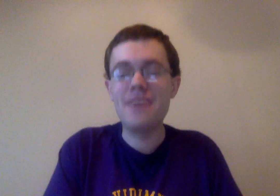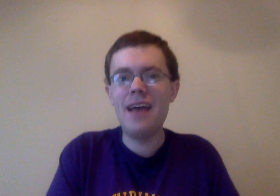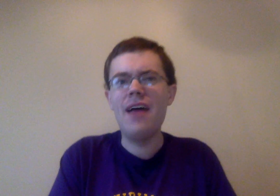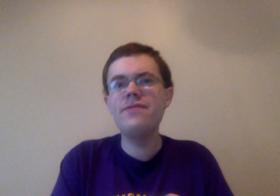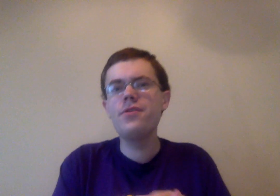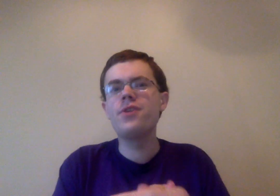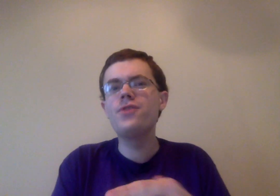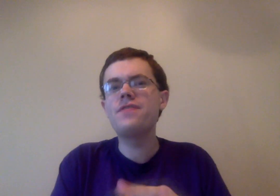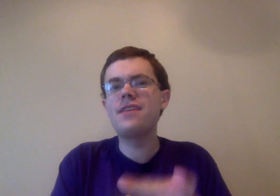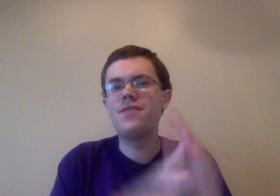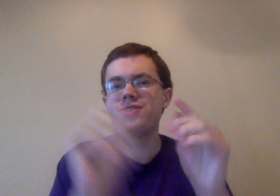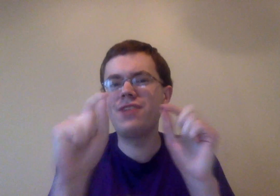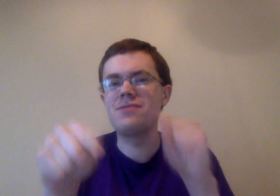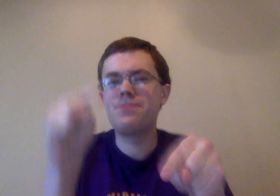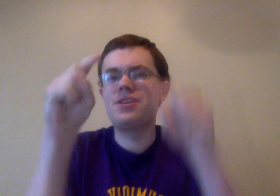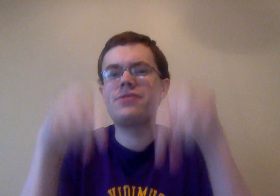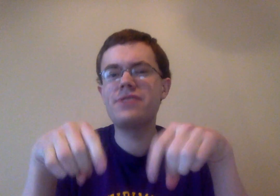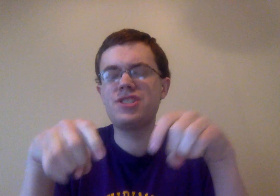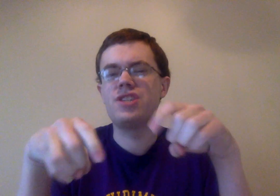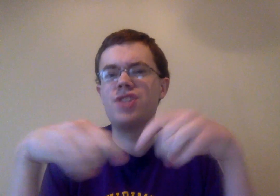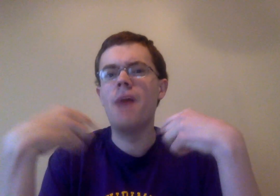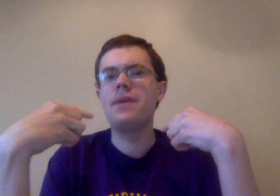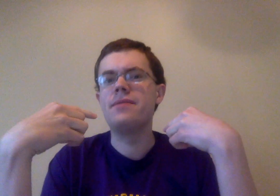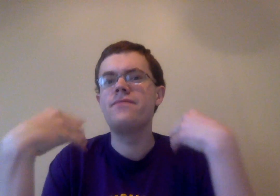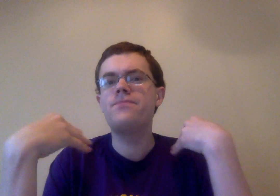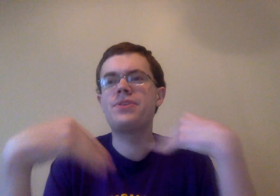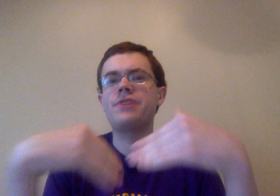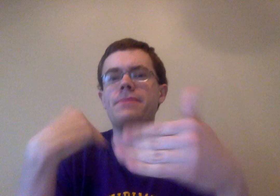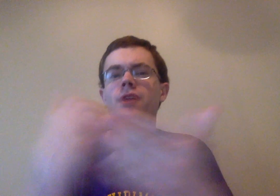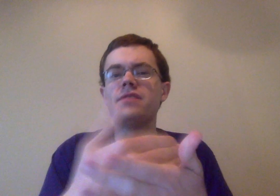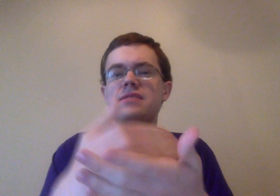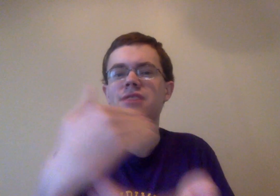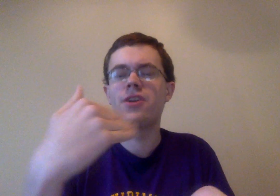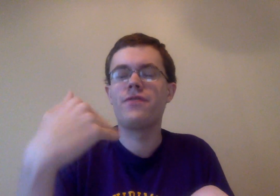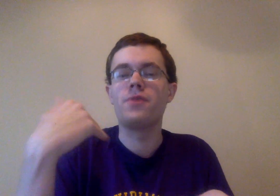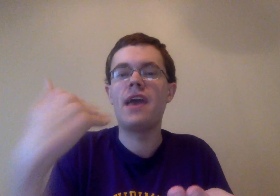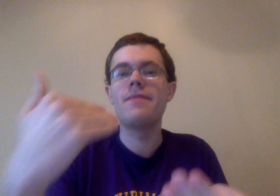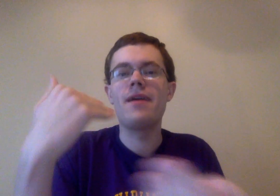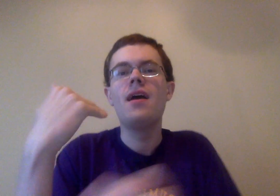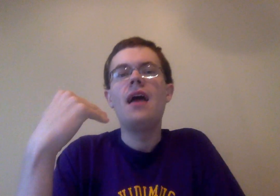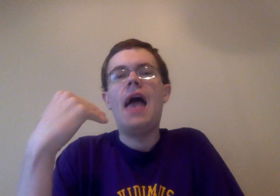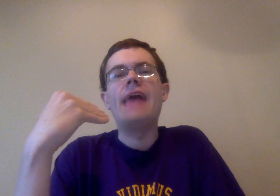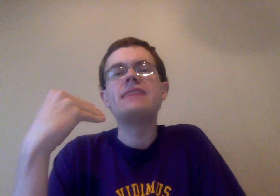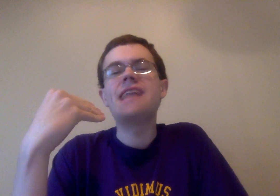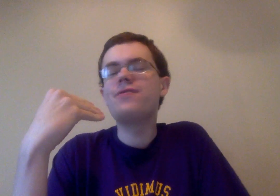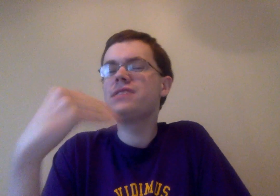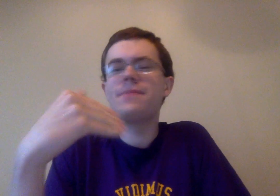said, I don't know if I've said it on this channel particularly, because she has not been particularly prevalent since I started reviewing the anime, and has never really been